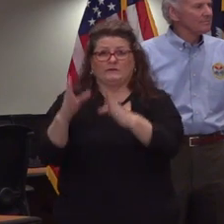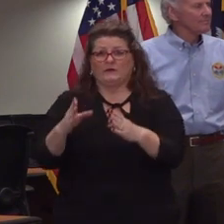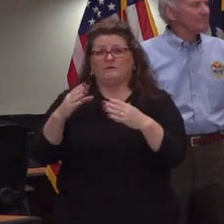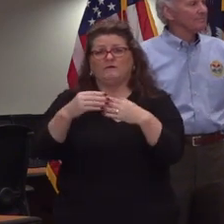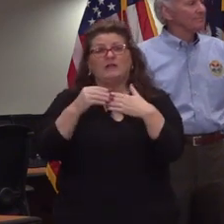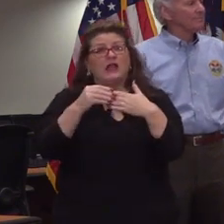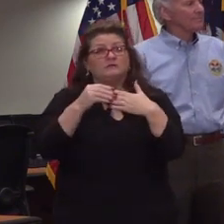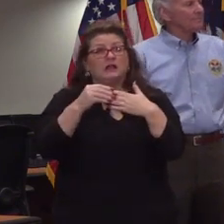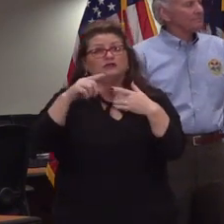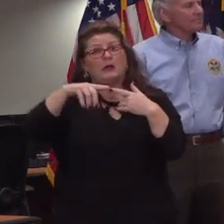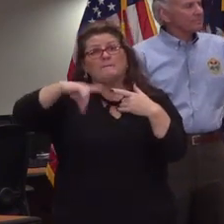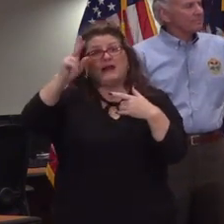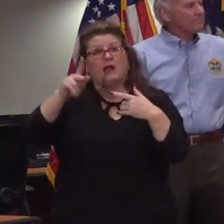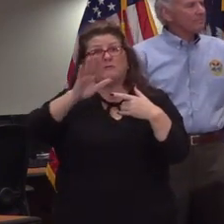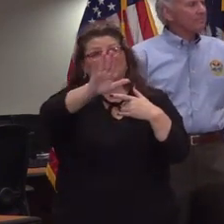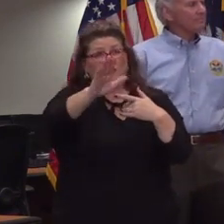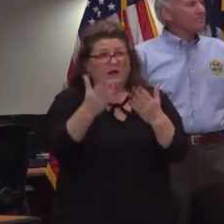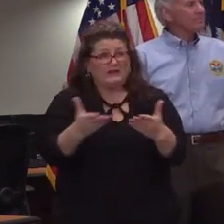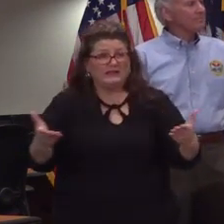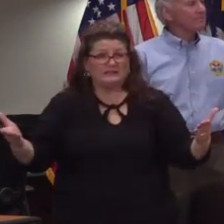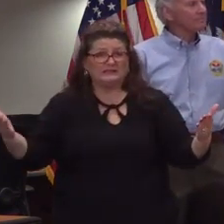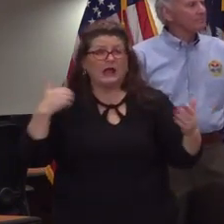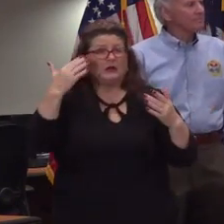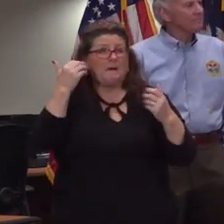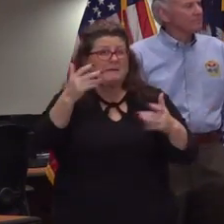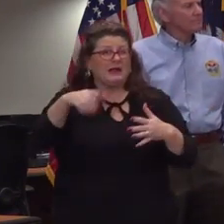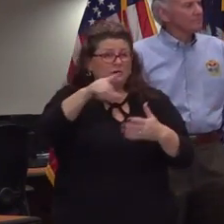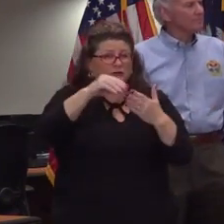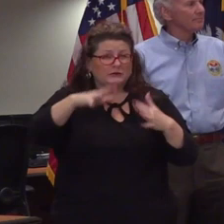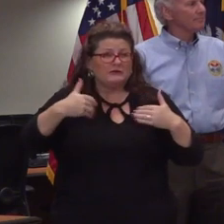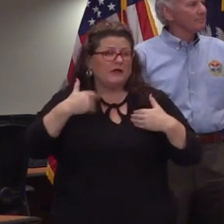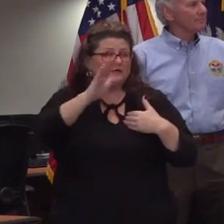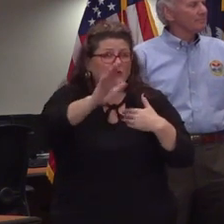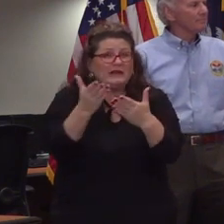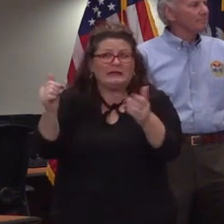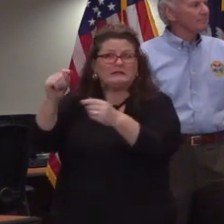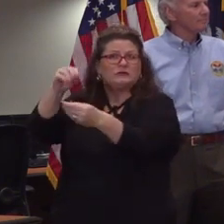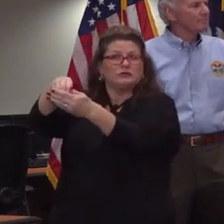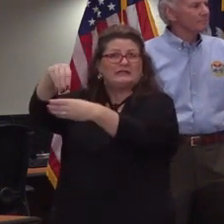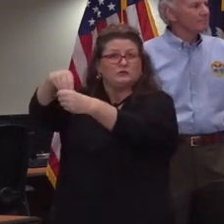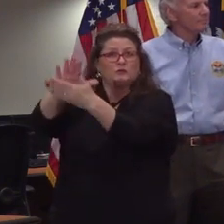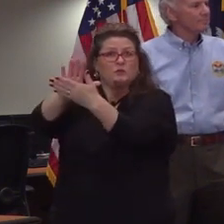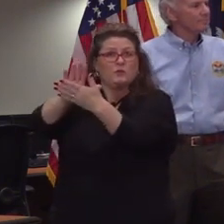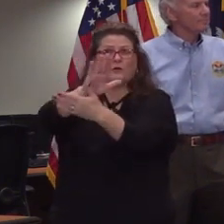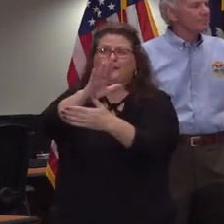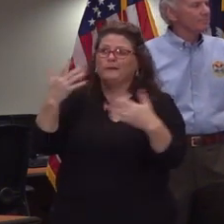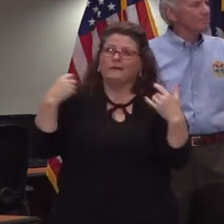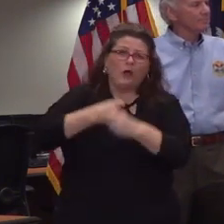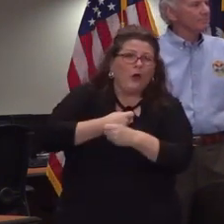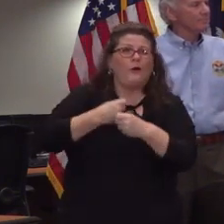to pick up your materials i know many of you students have your materials your personal belongings in your